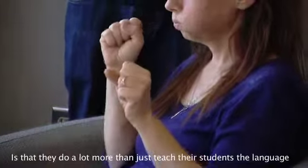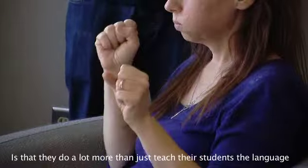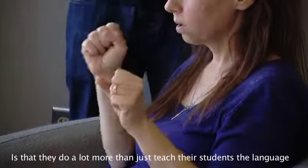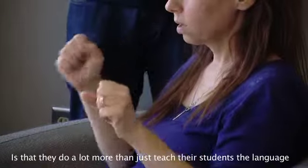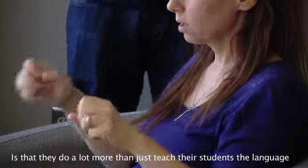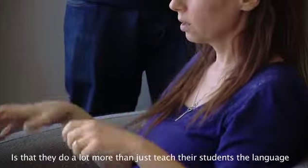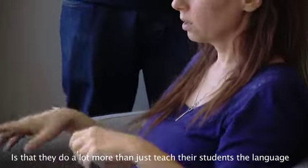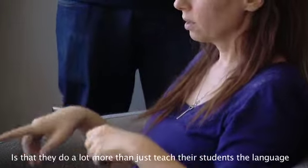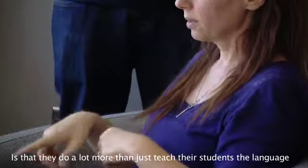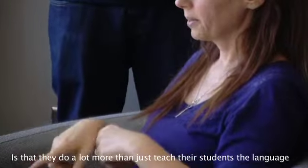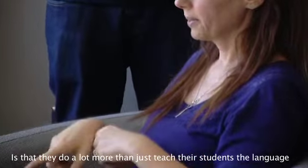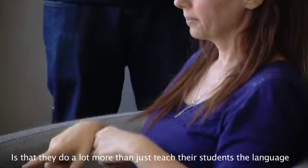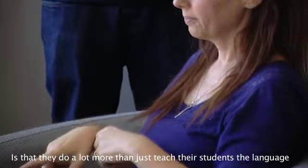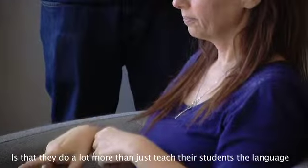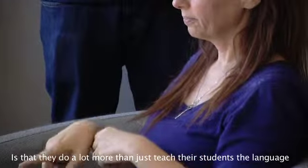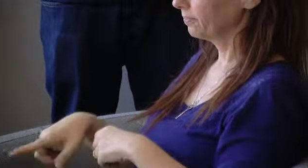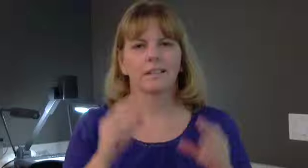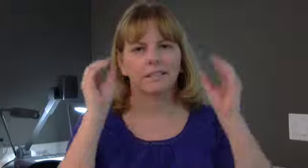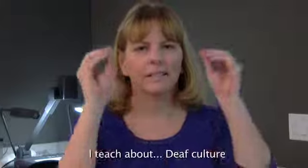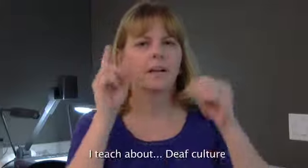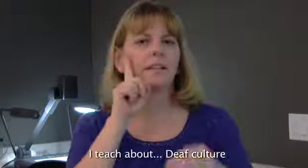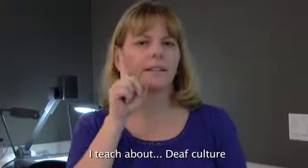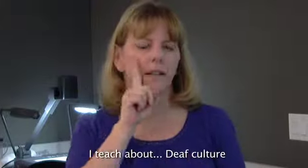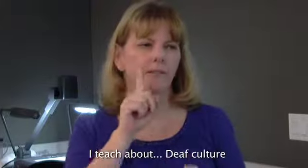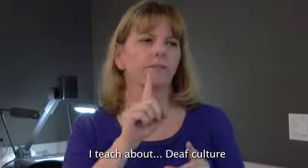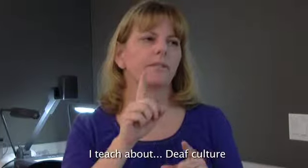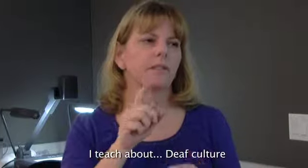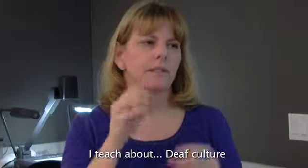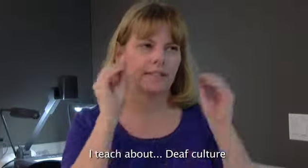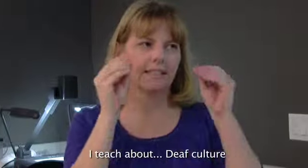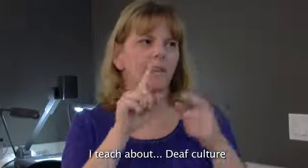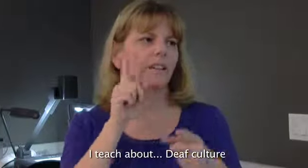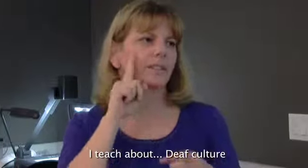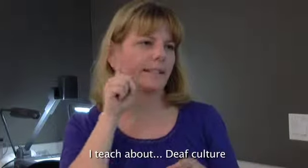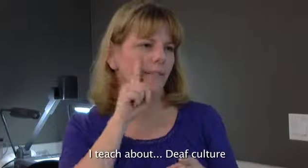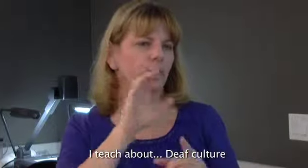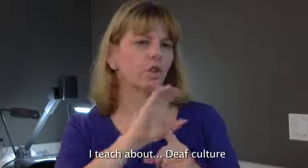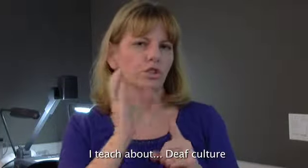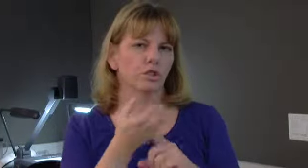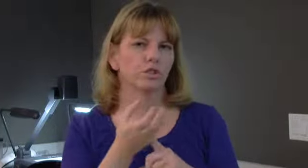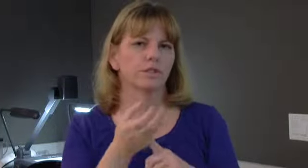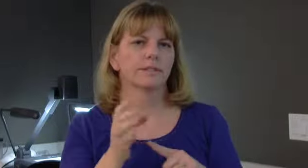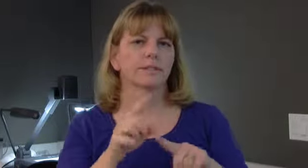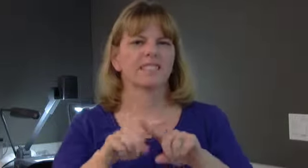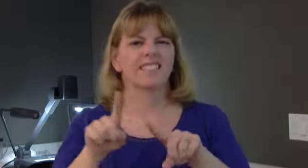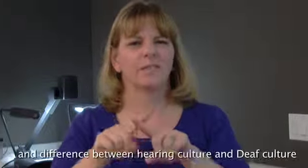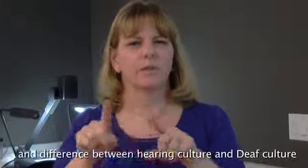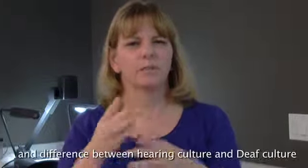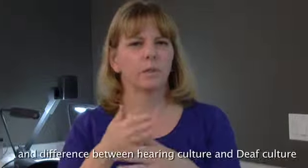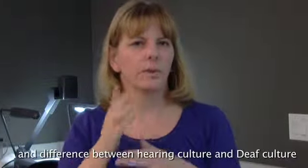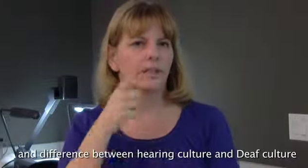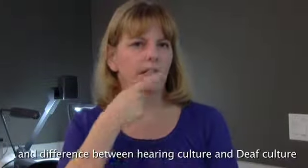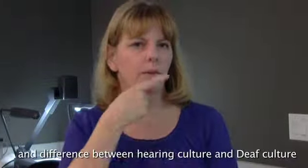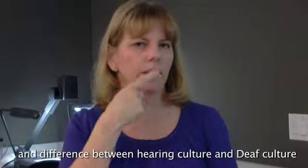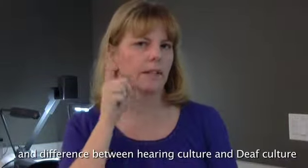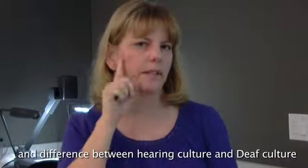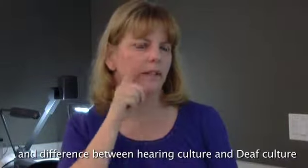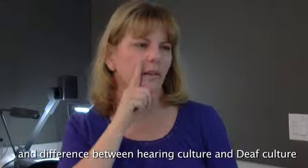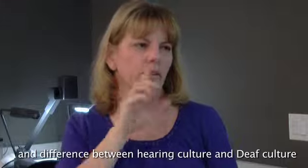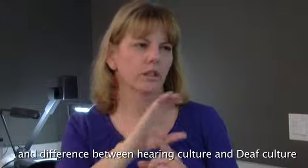a lot more than just teach their students a language. I teach about deaf culture and difference between hearing culture